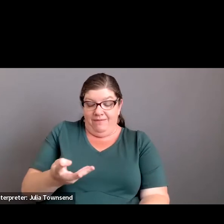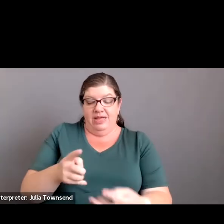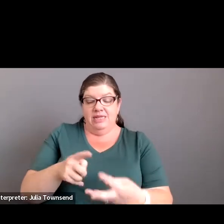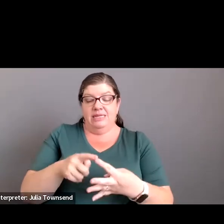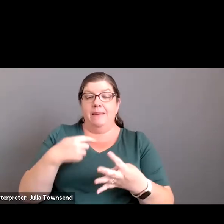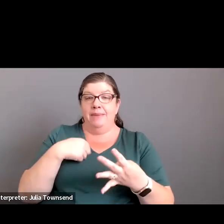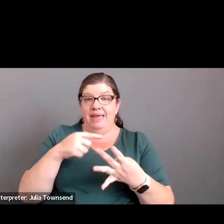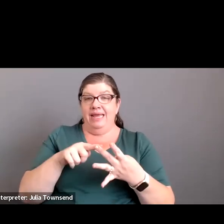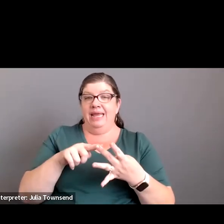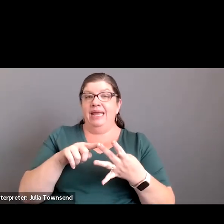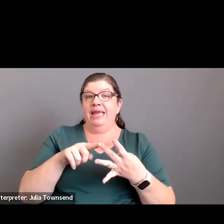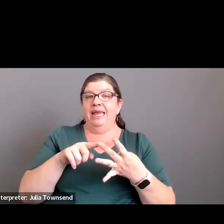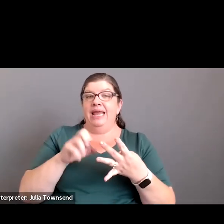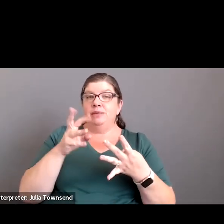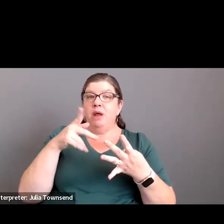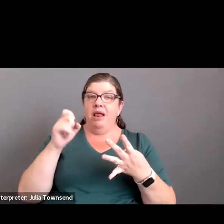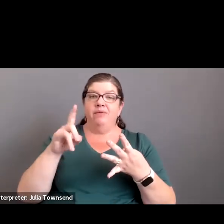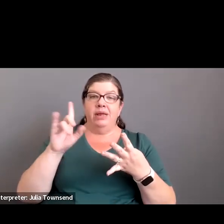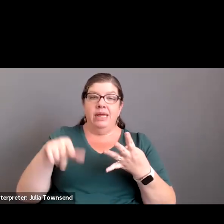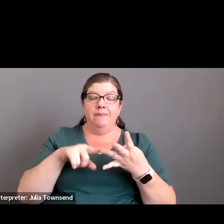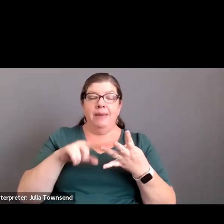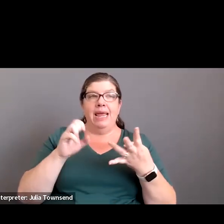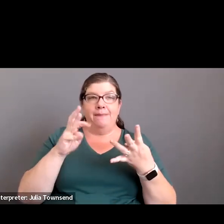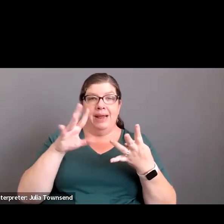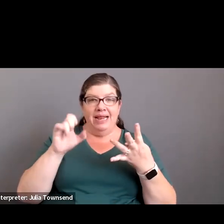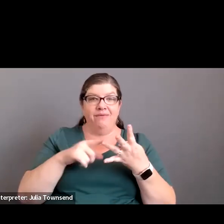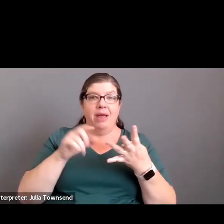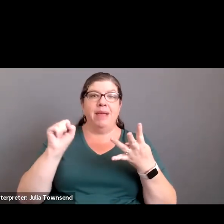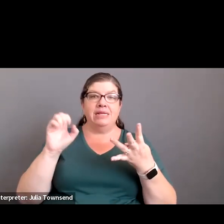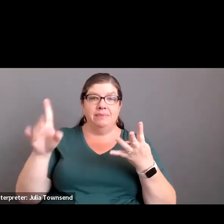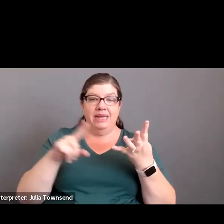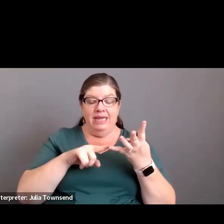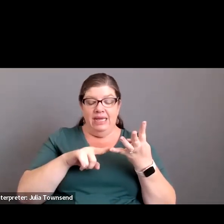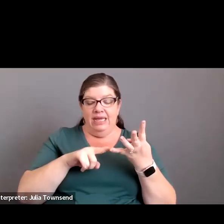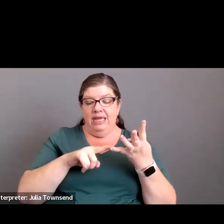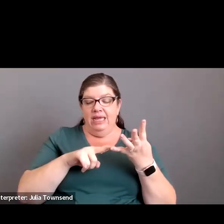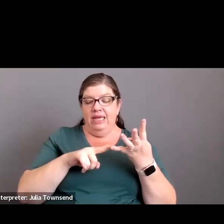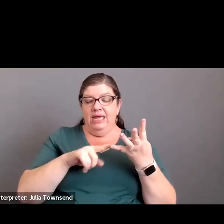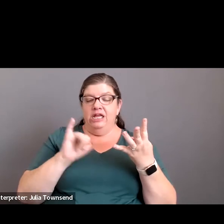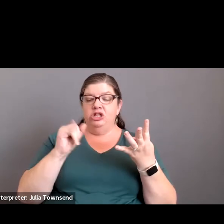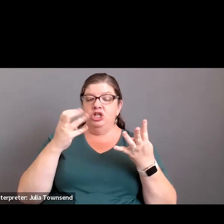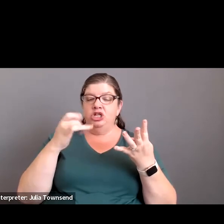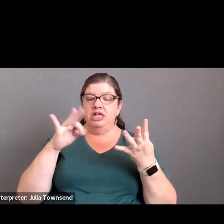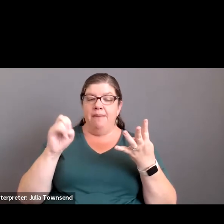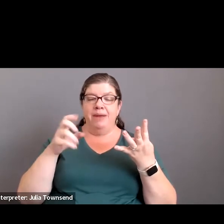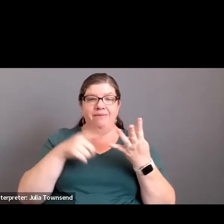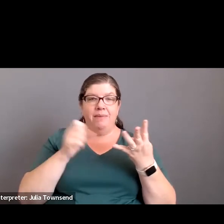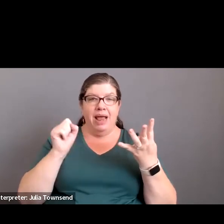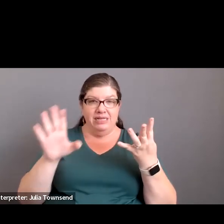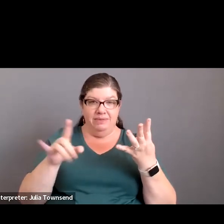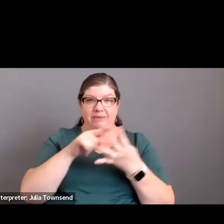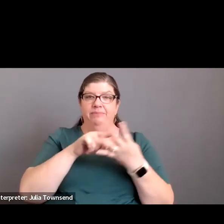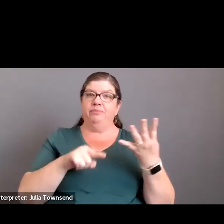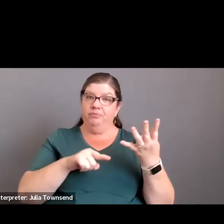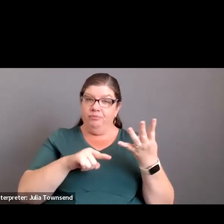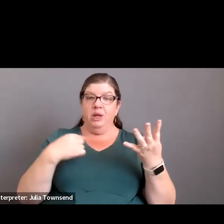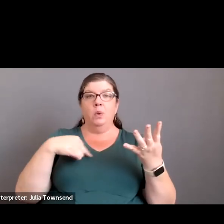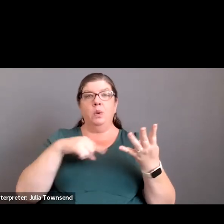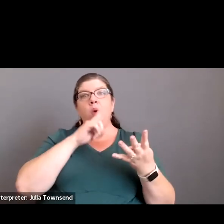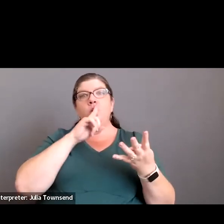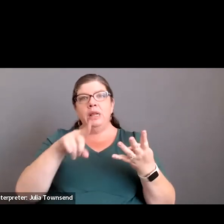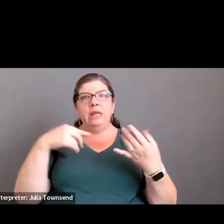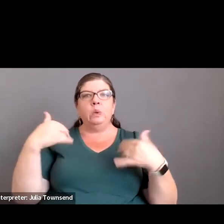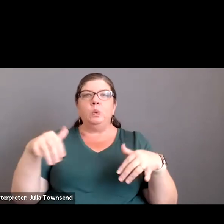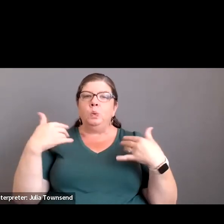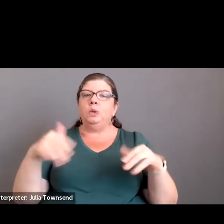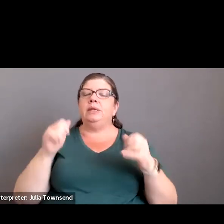was me, Isa Mereles from DP, Emily Pineda from SB, and also Jamie from SB. And we were really